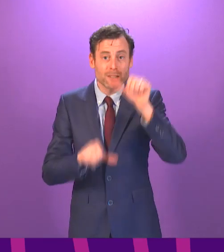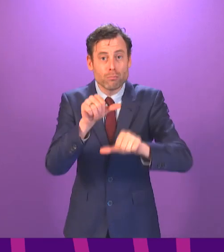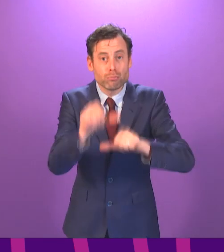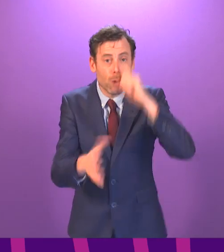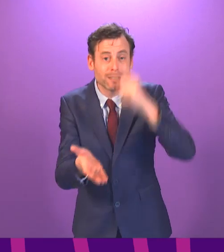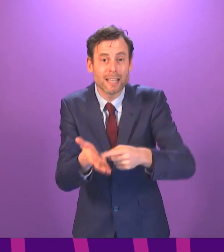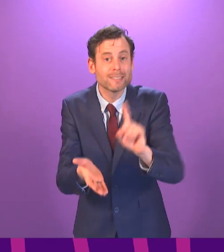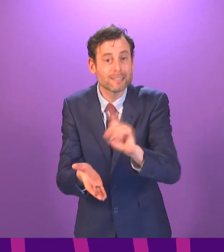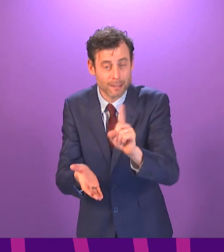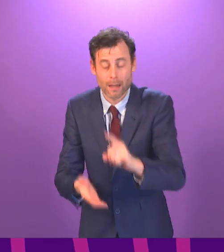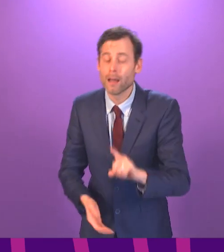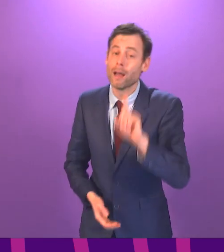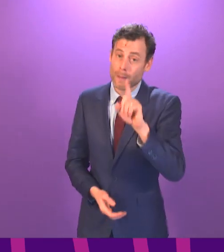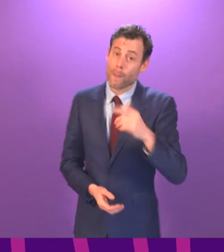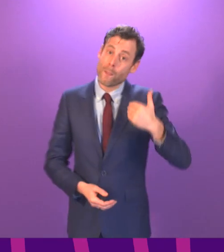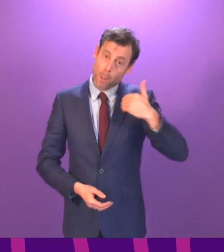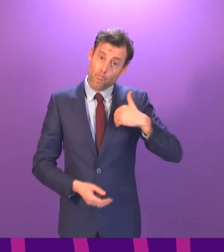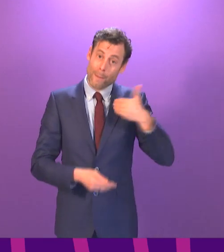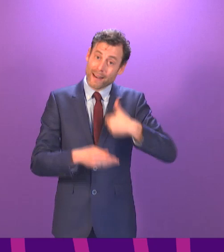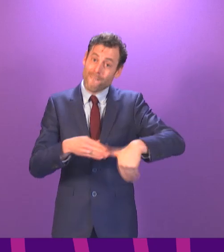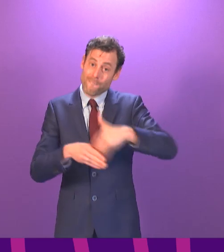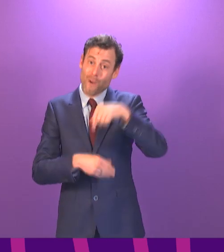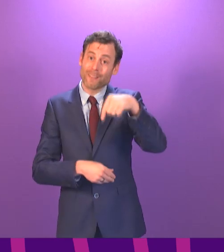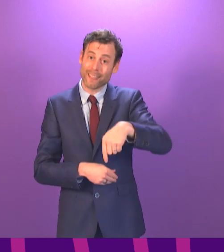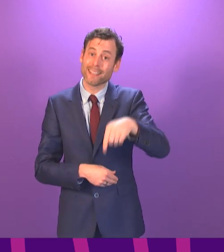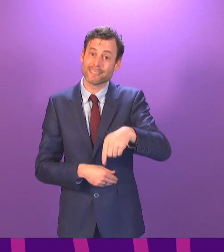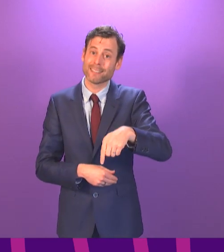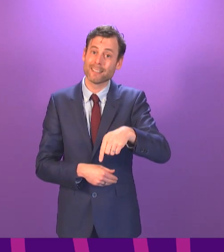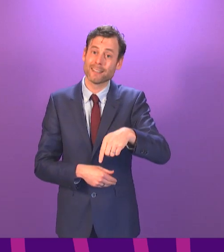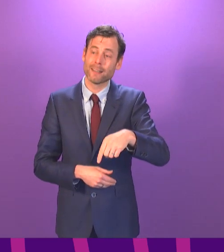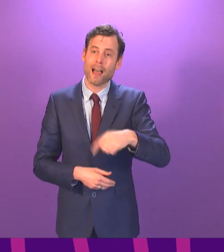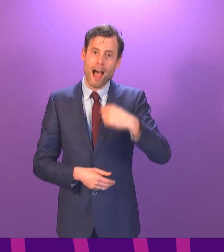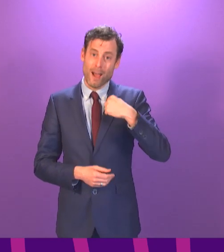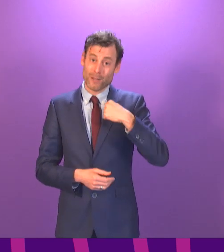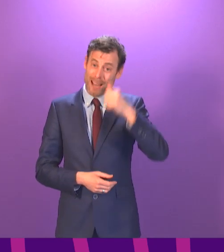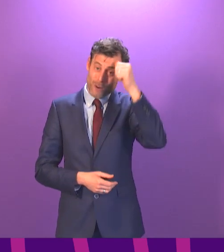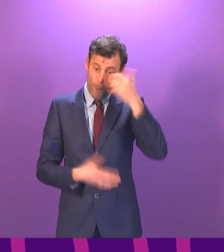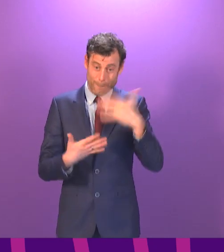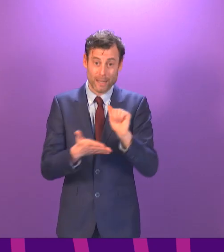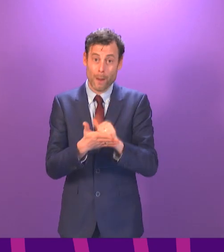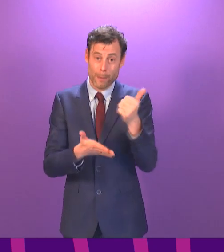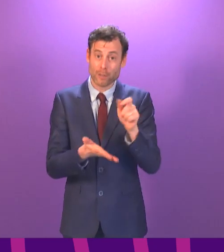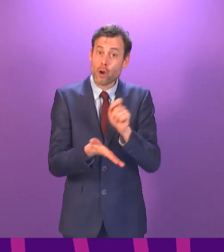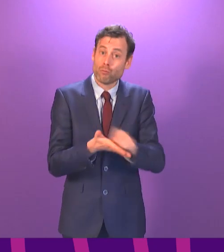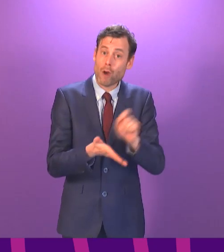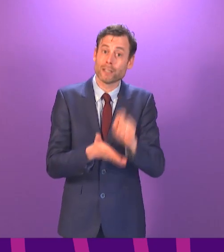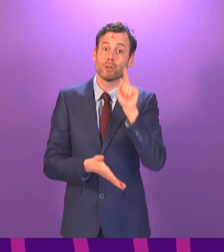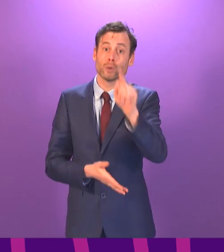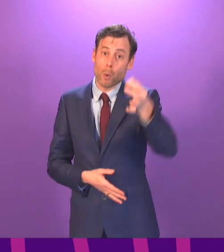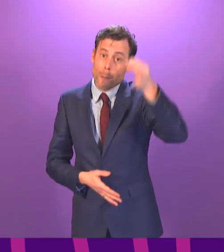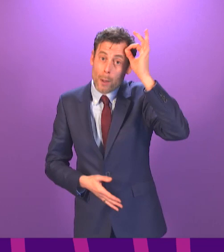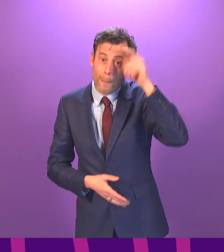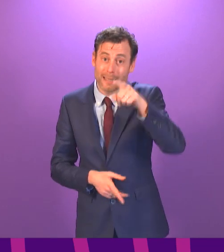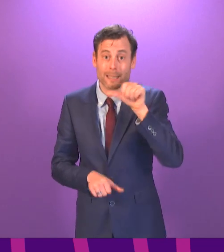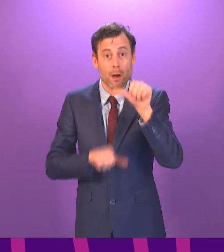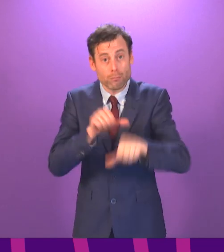there have been women involved in this who have, I know because it's published, written to the committee saying that they think the committee